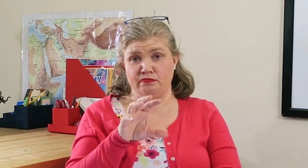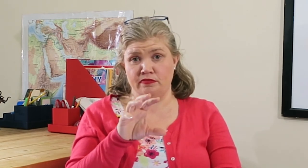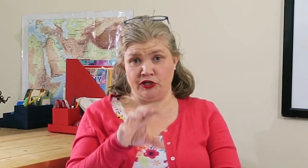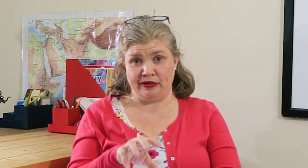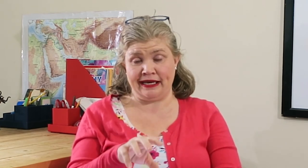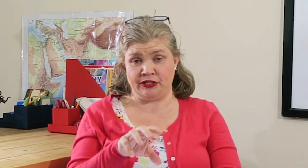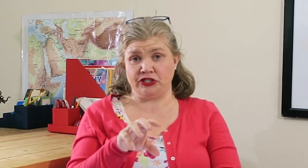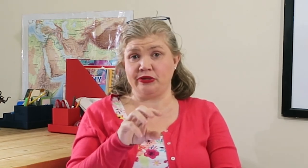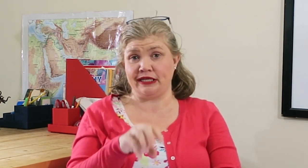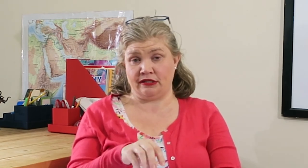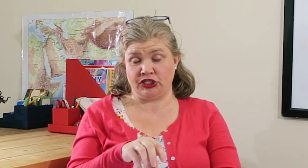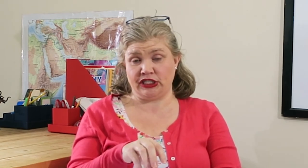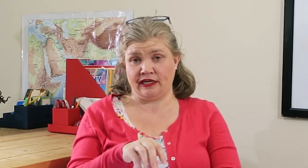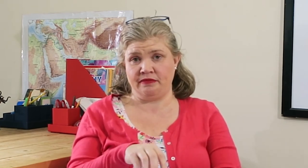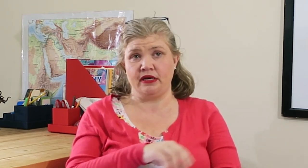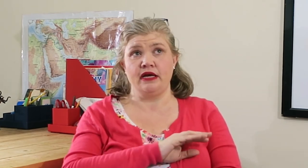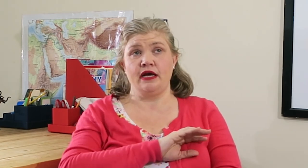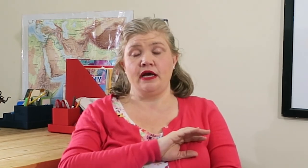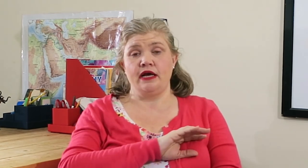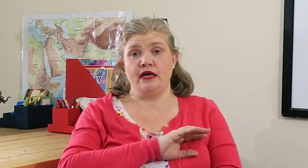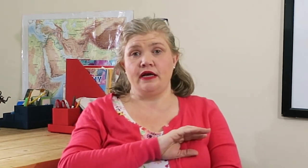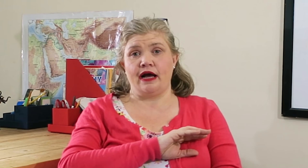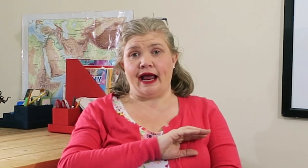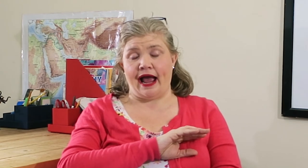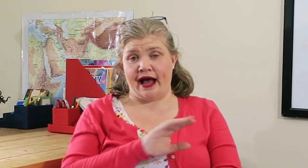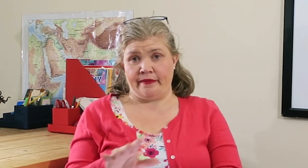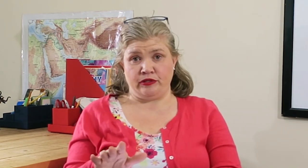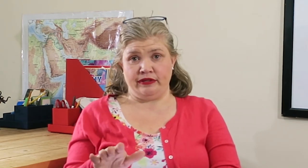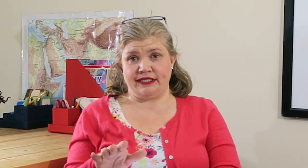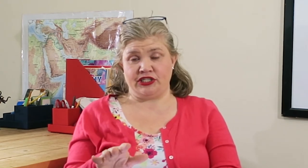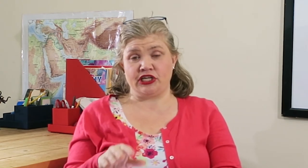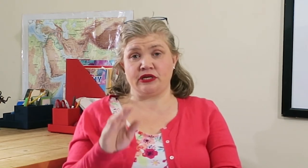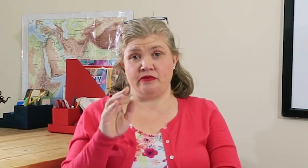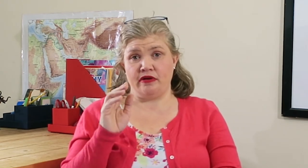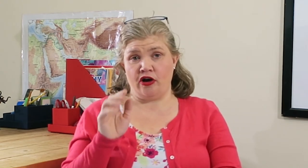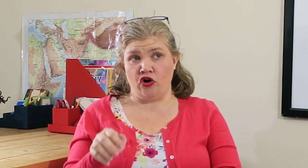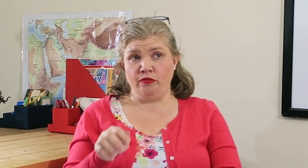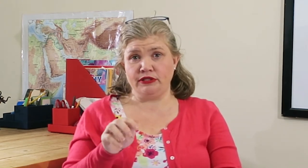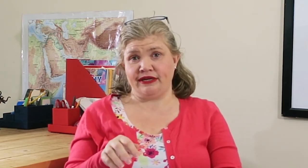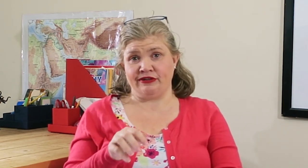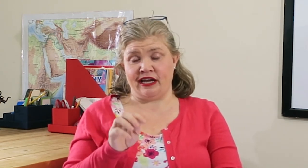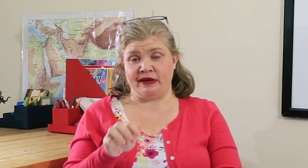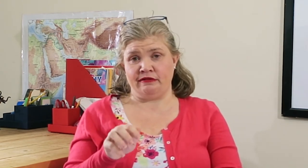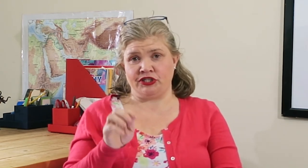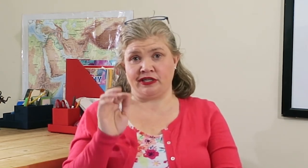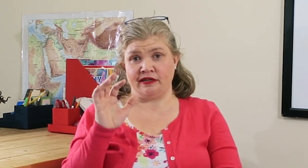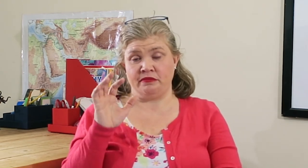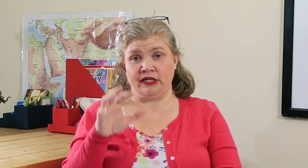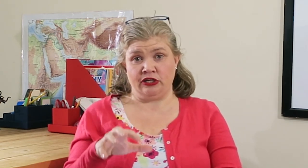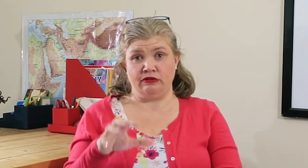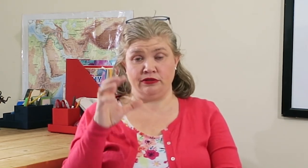that you can do at lunchtime, I absolutely suggest it. Almost every day of my lunchtime includes